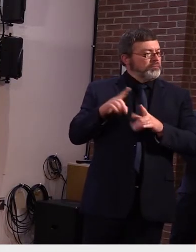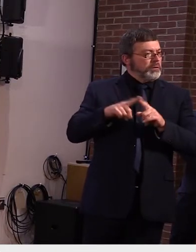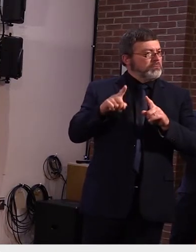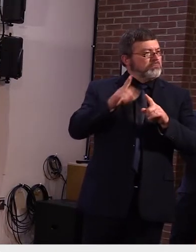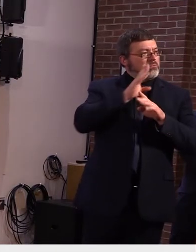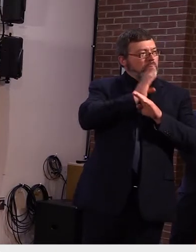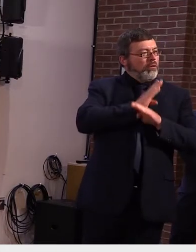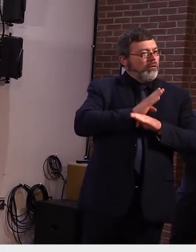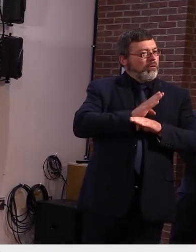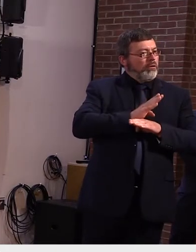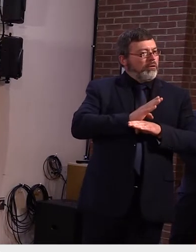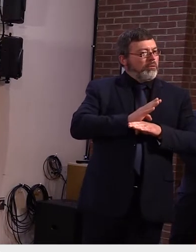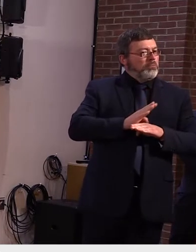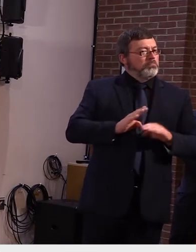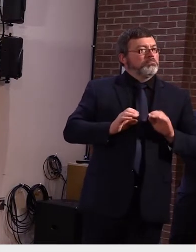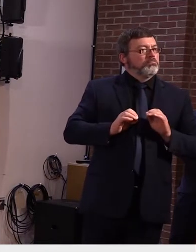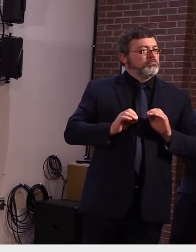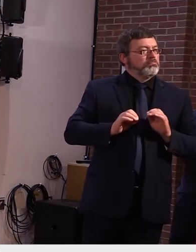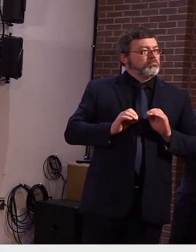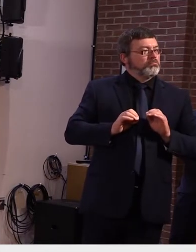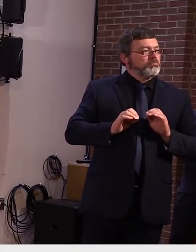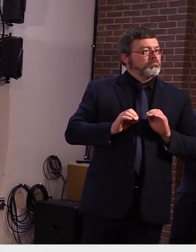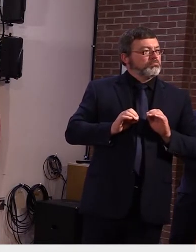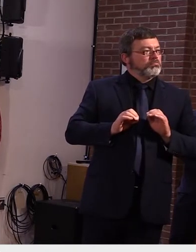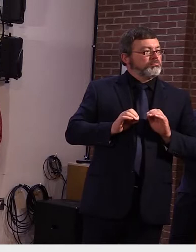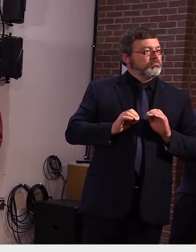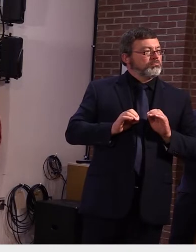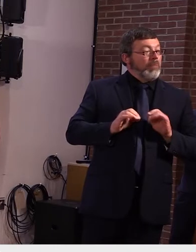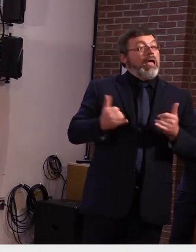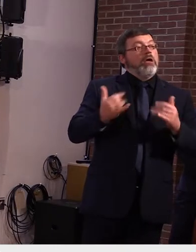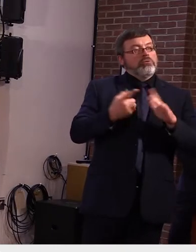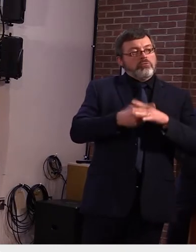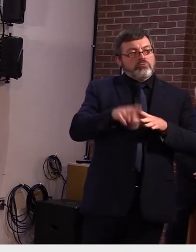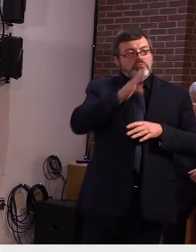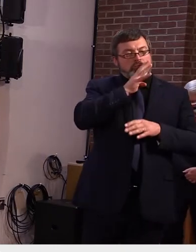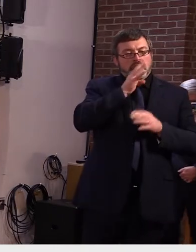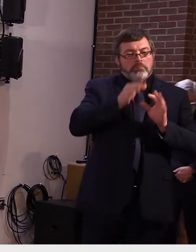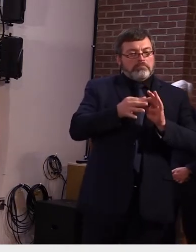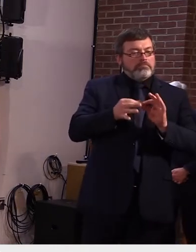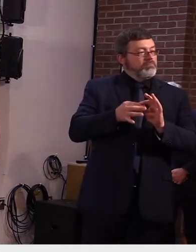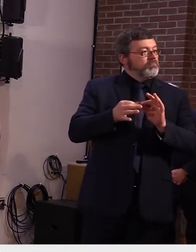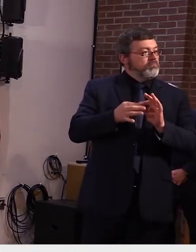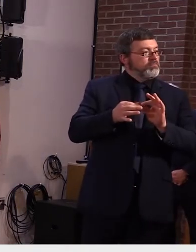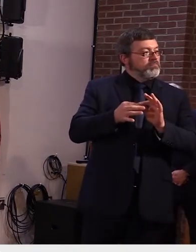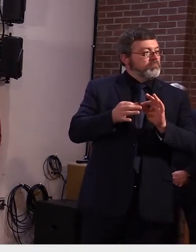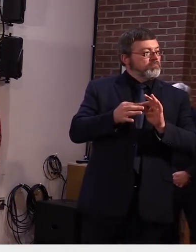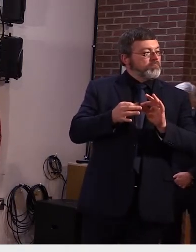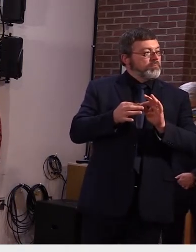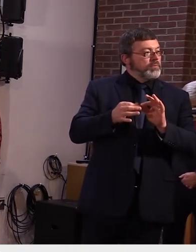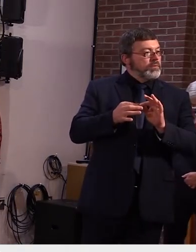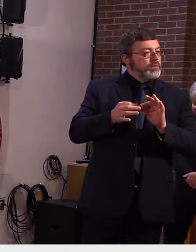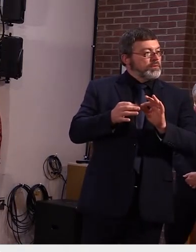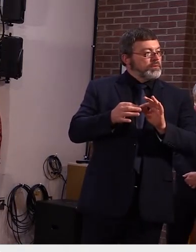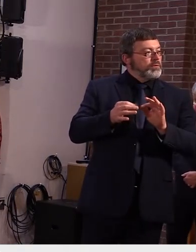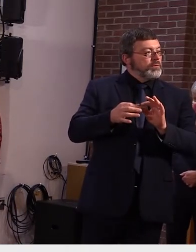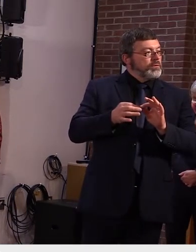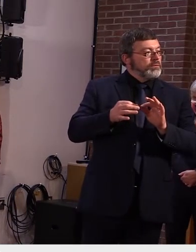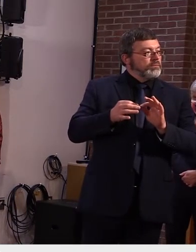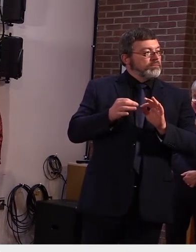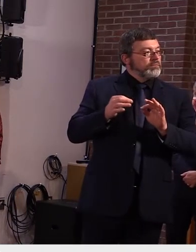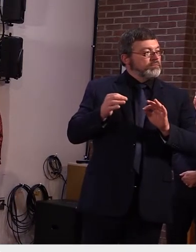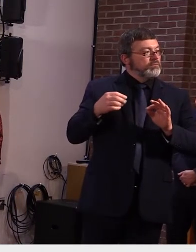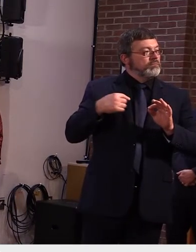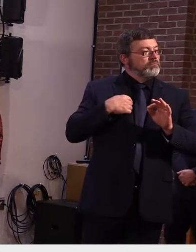um good morning um i have a question that i believe is for secretary